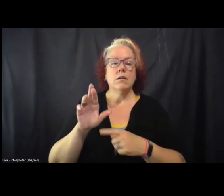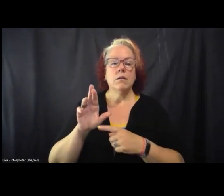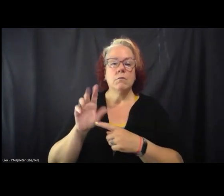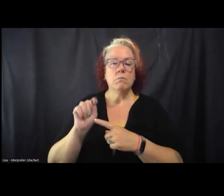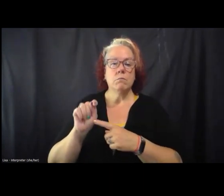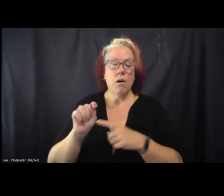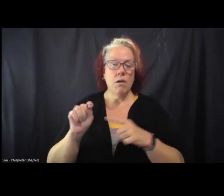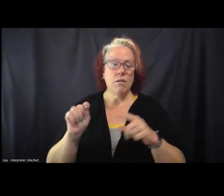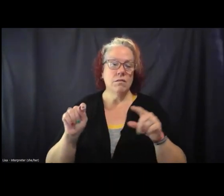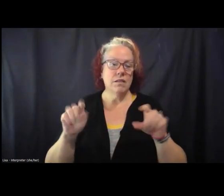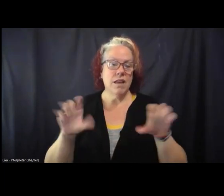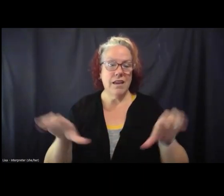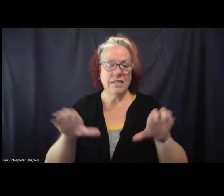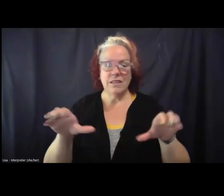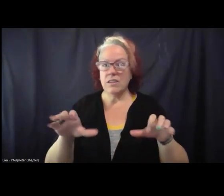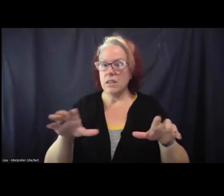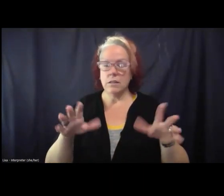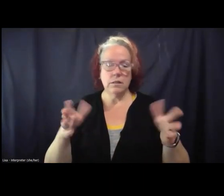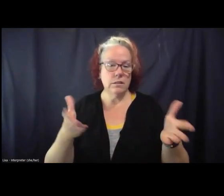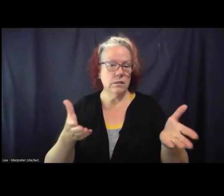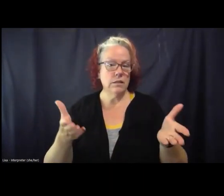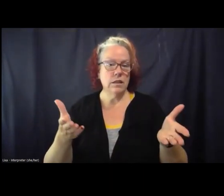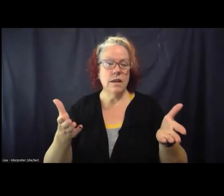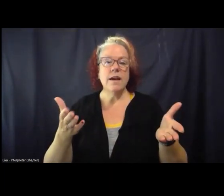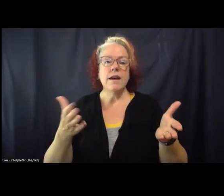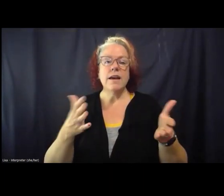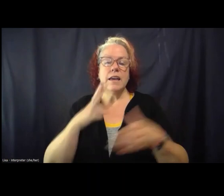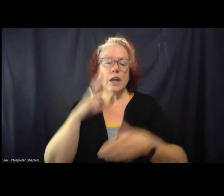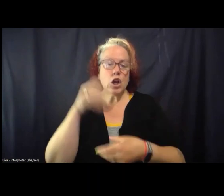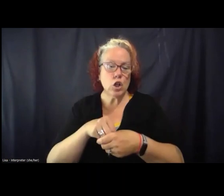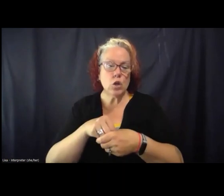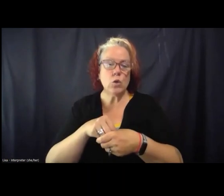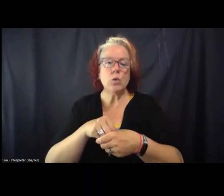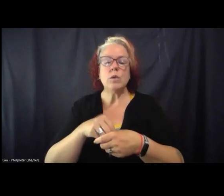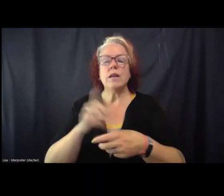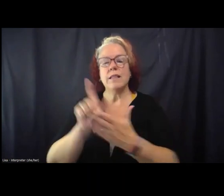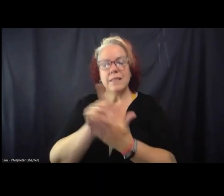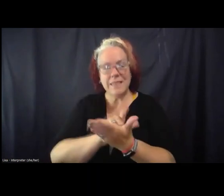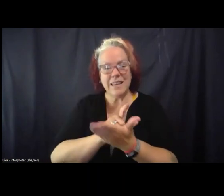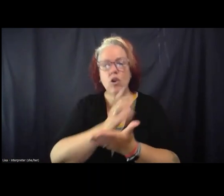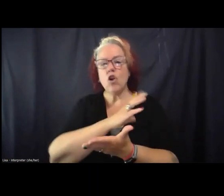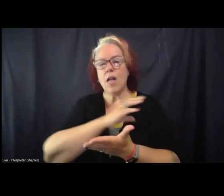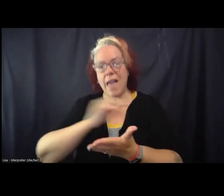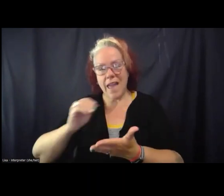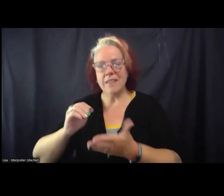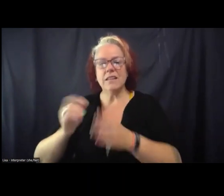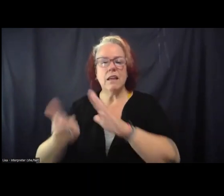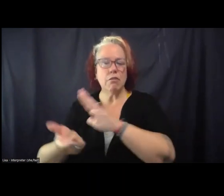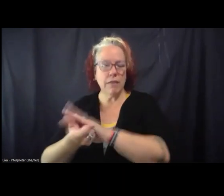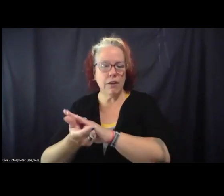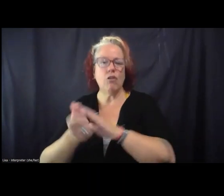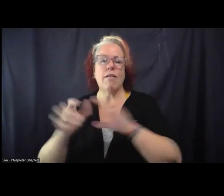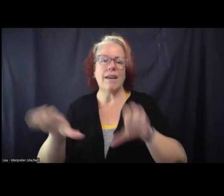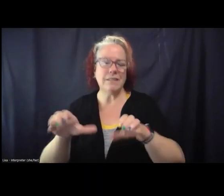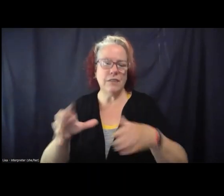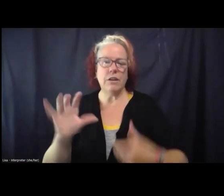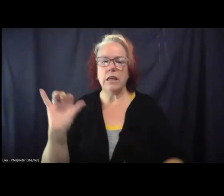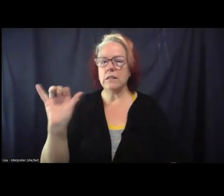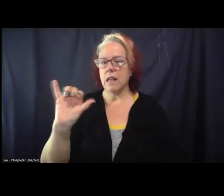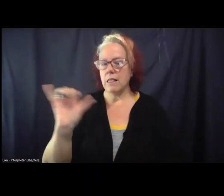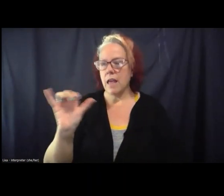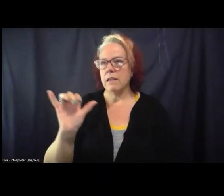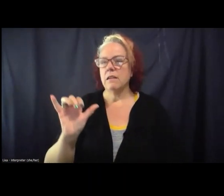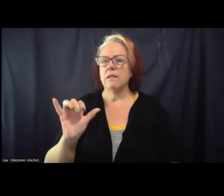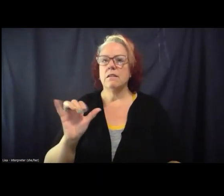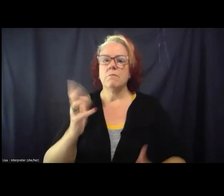a combination of legal and already criminalized actions. And examples might include being